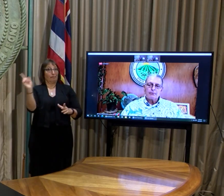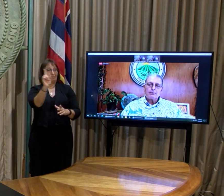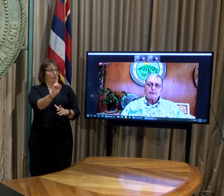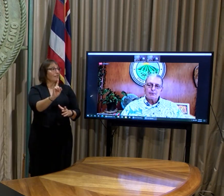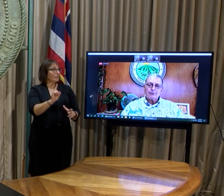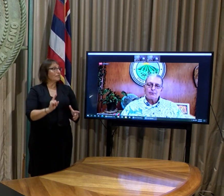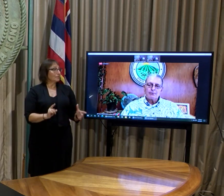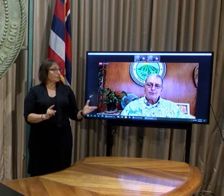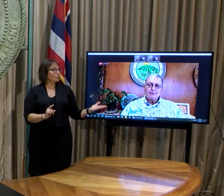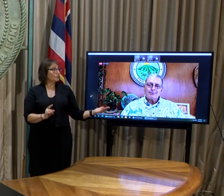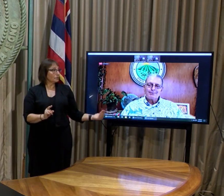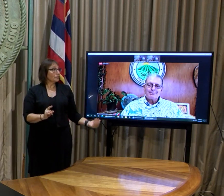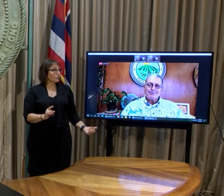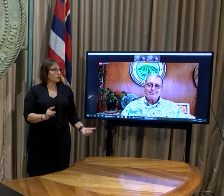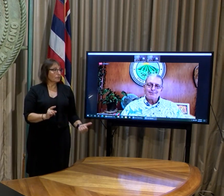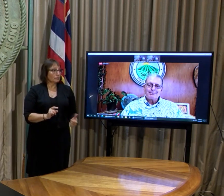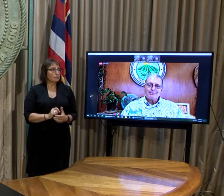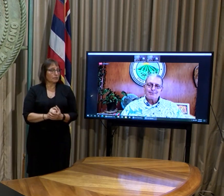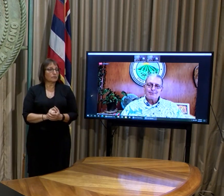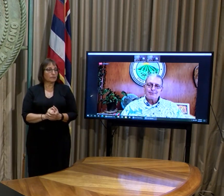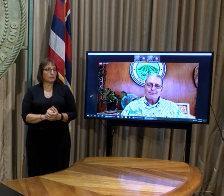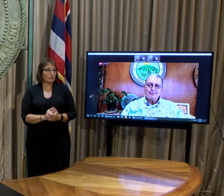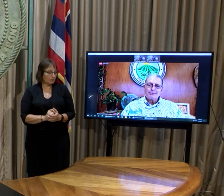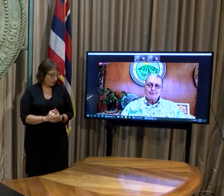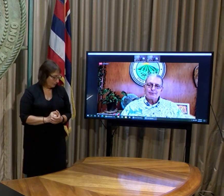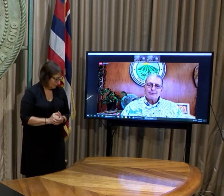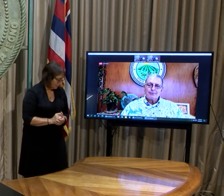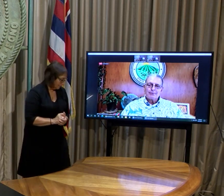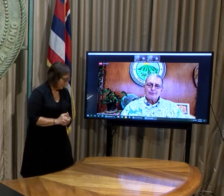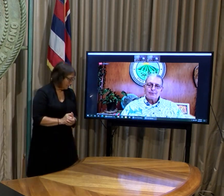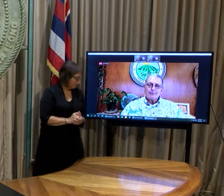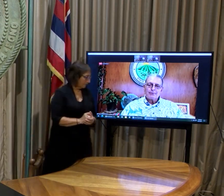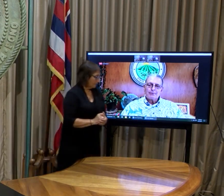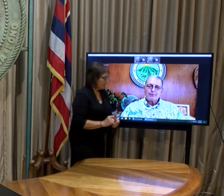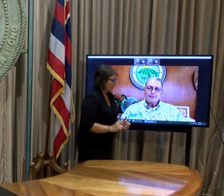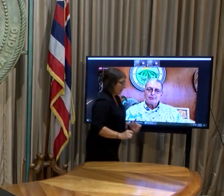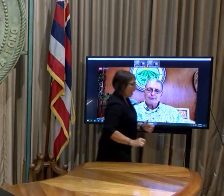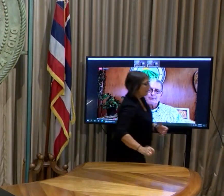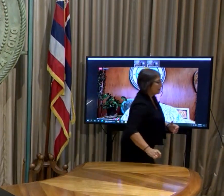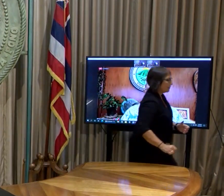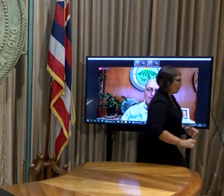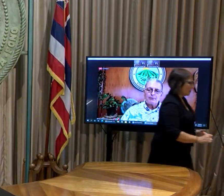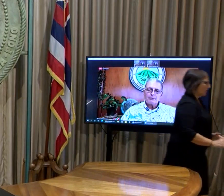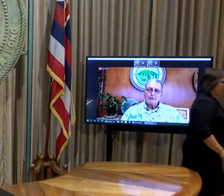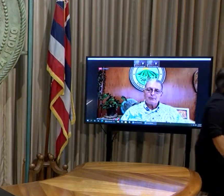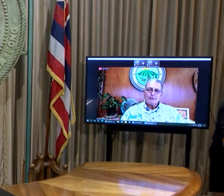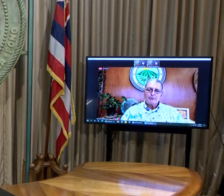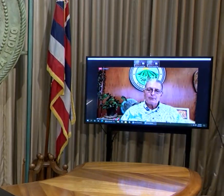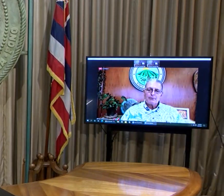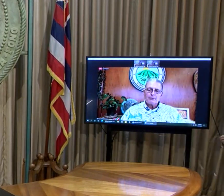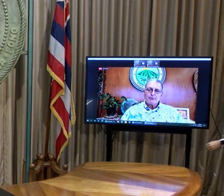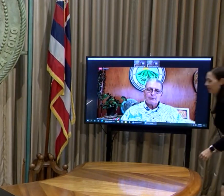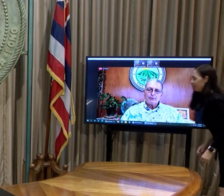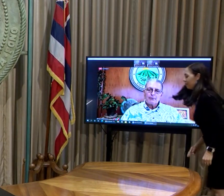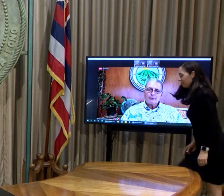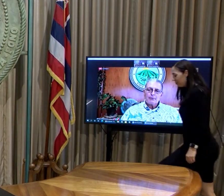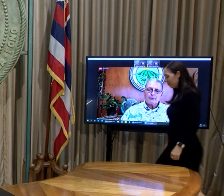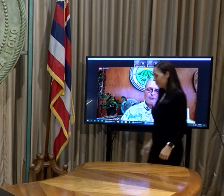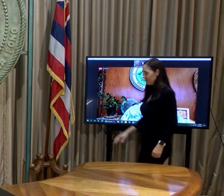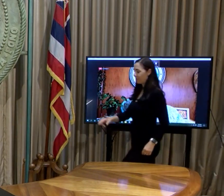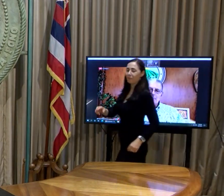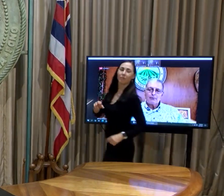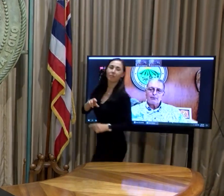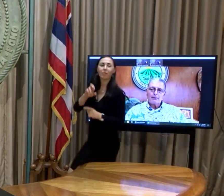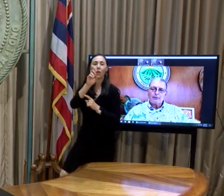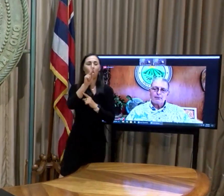question. But to begin, Rick Dasog. Go ahead, please, Rick. You know, I know the proceeds are going to be used for treatment, part of